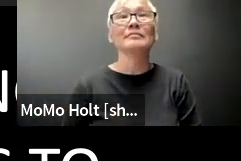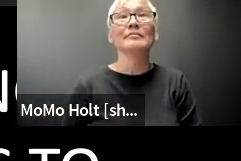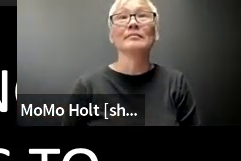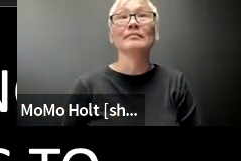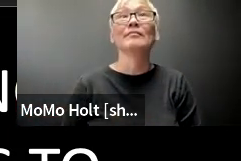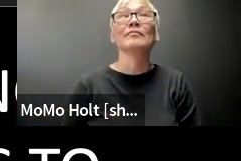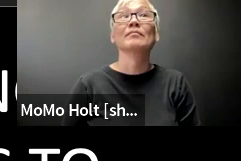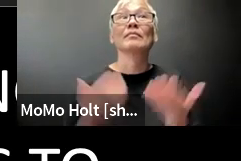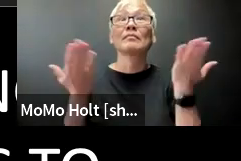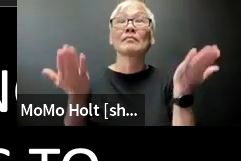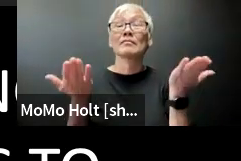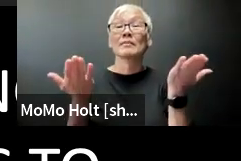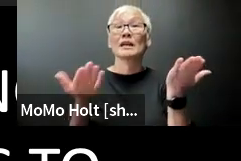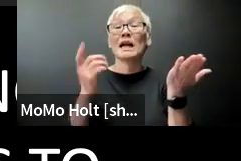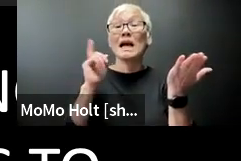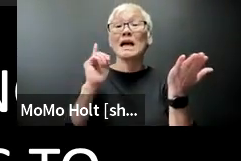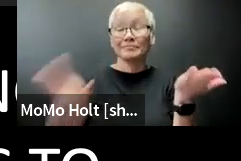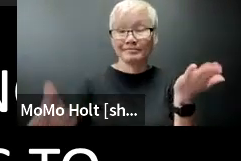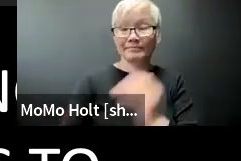and mouse